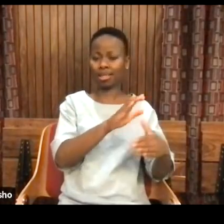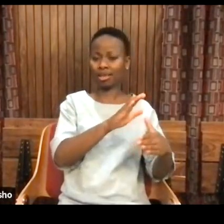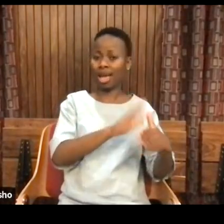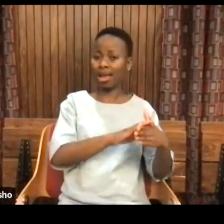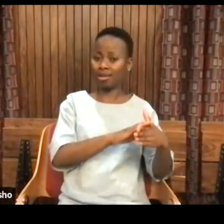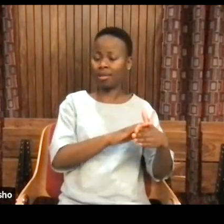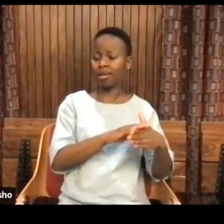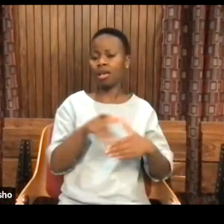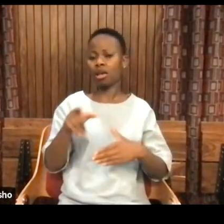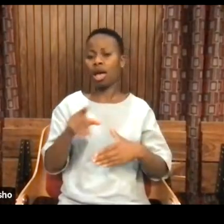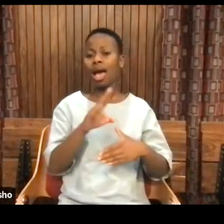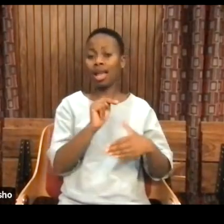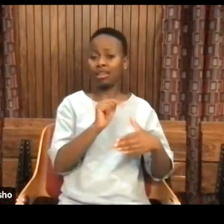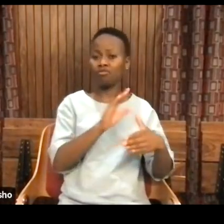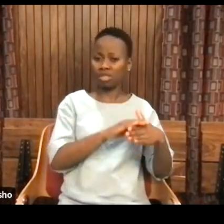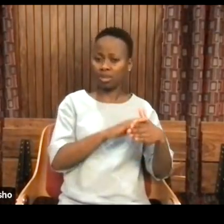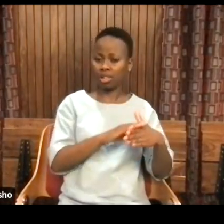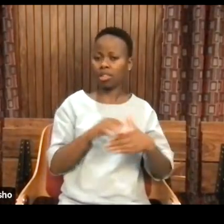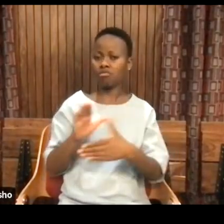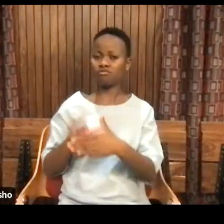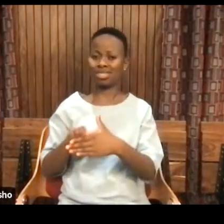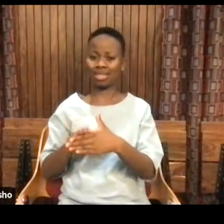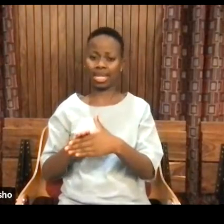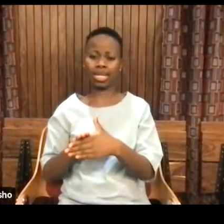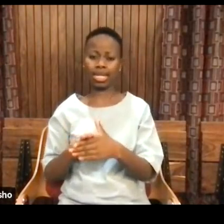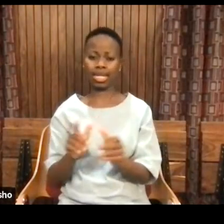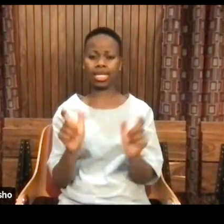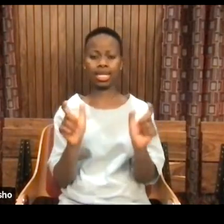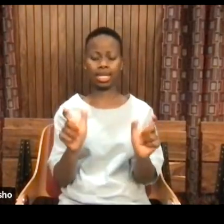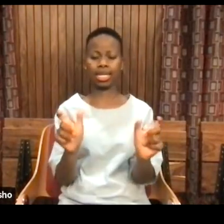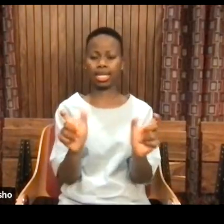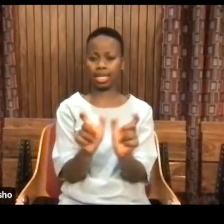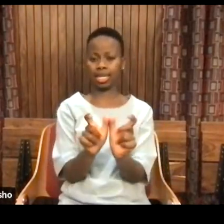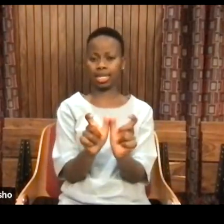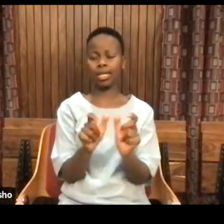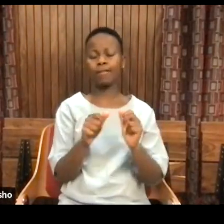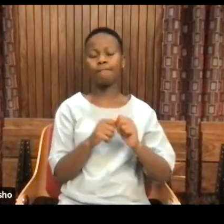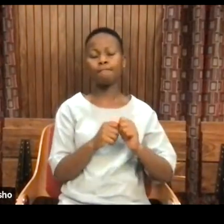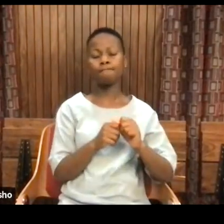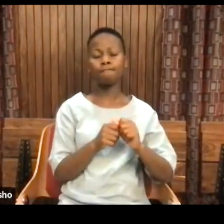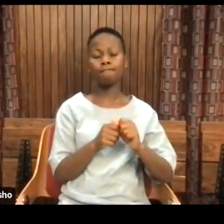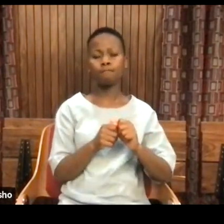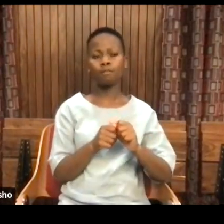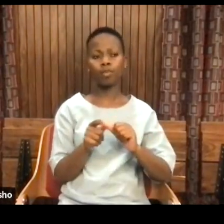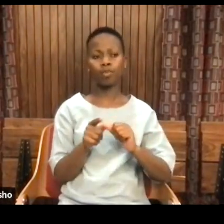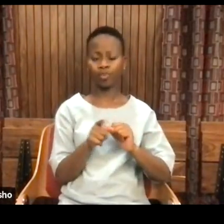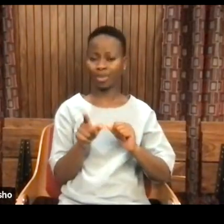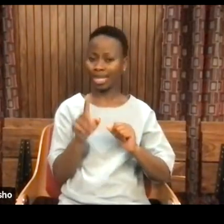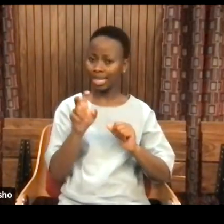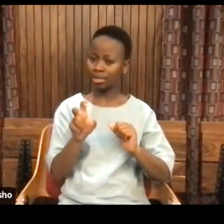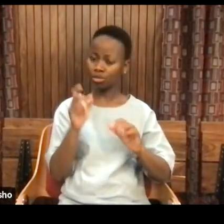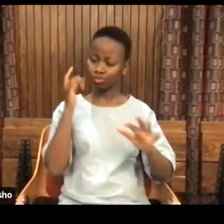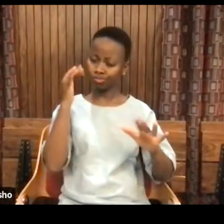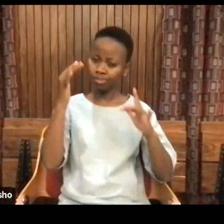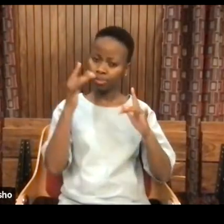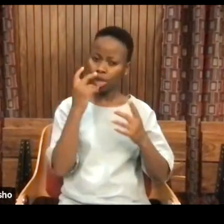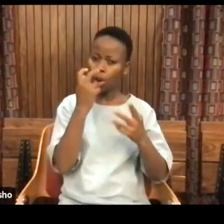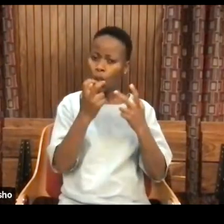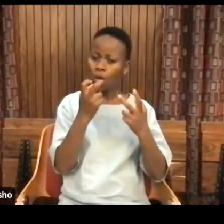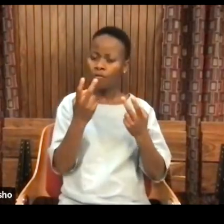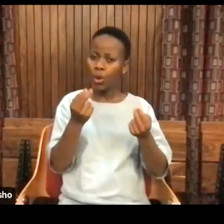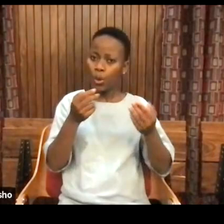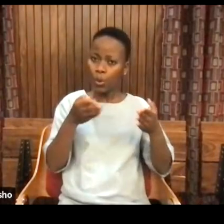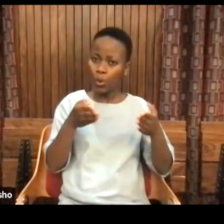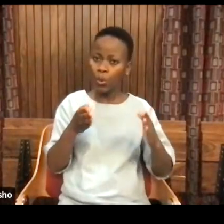And this justification issue required finding new ways to approach addressing